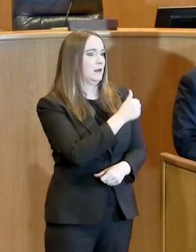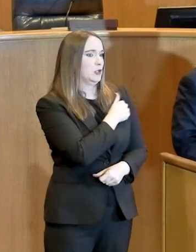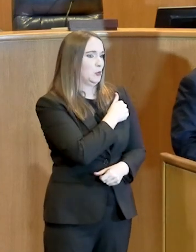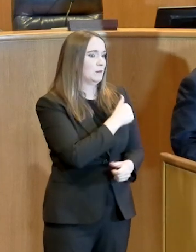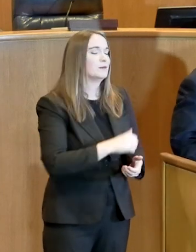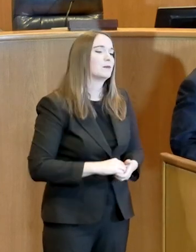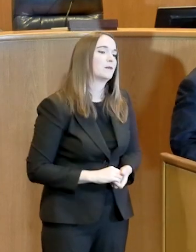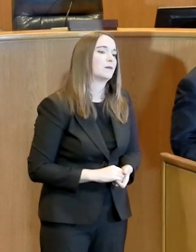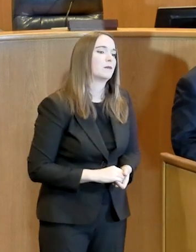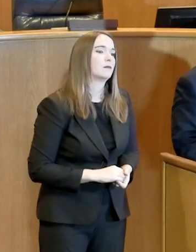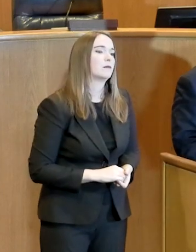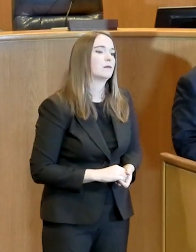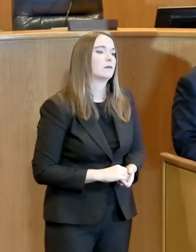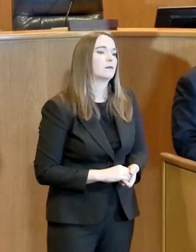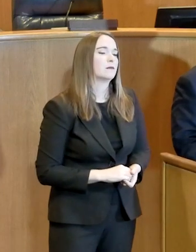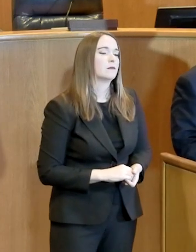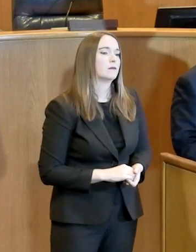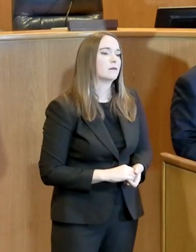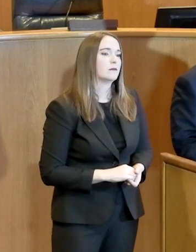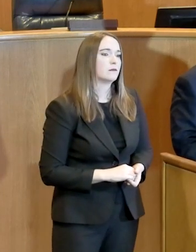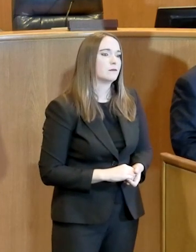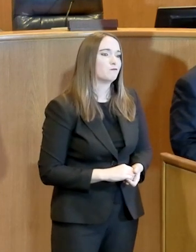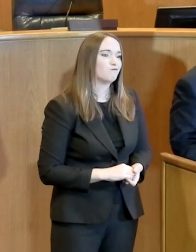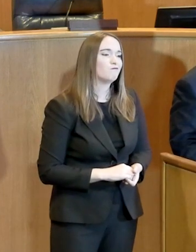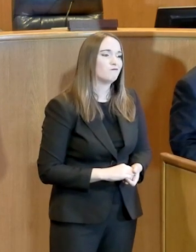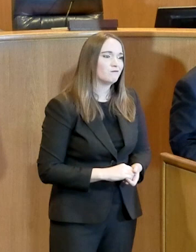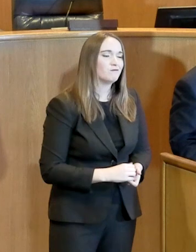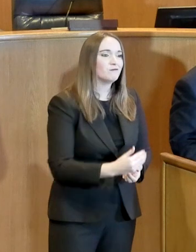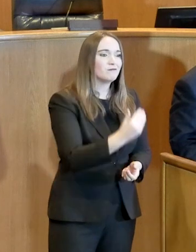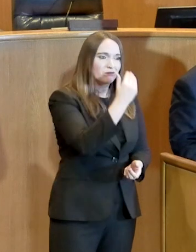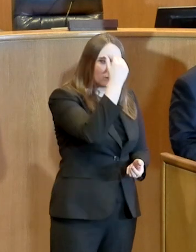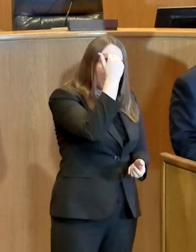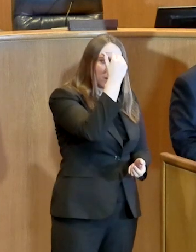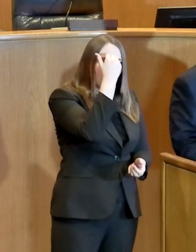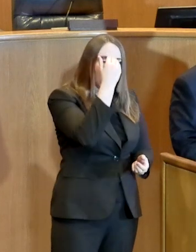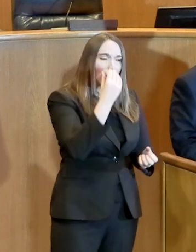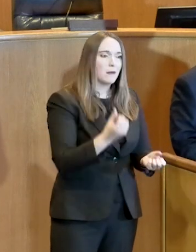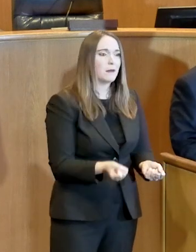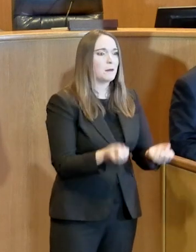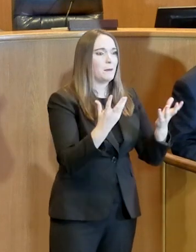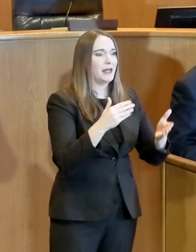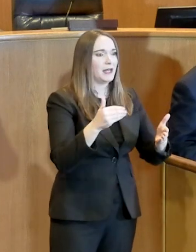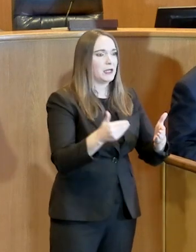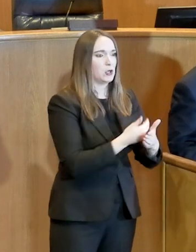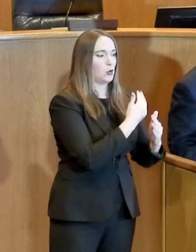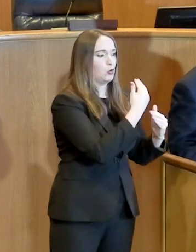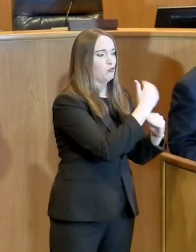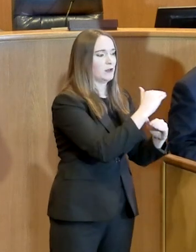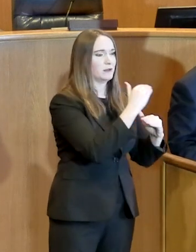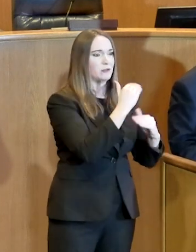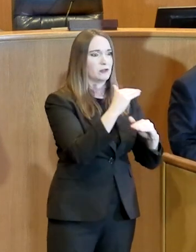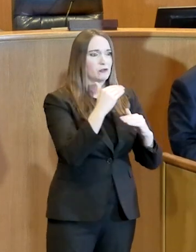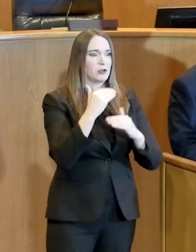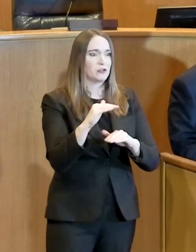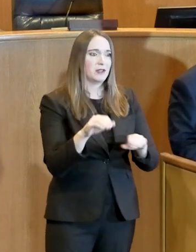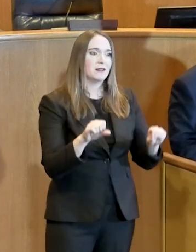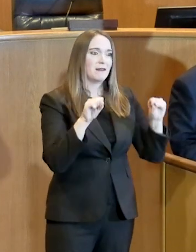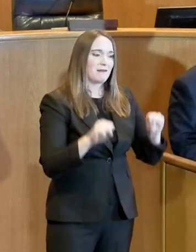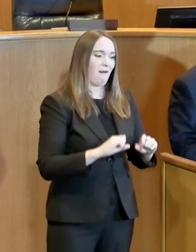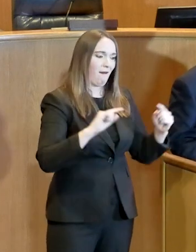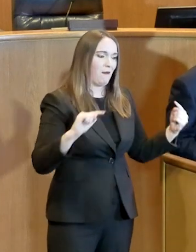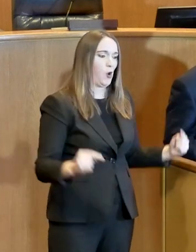We know the restrictions and measures that we're taking are going to be very painful there, but however,